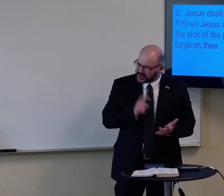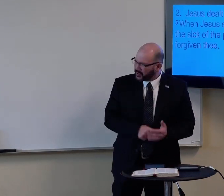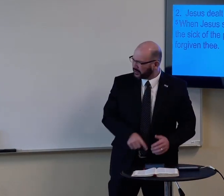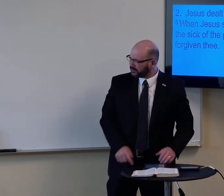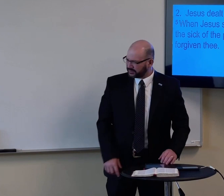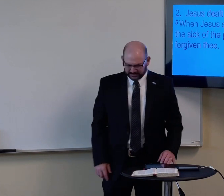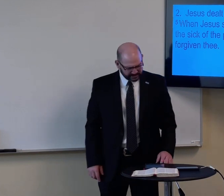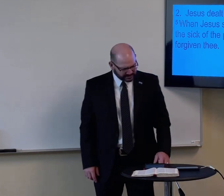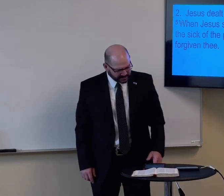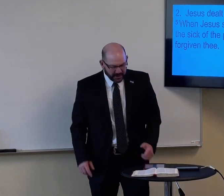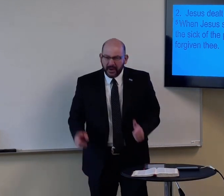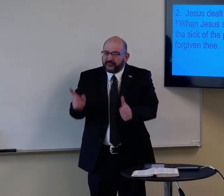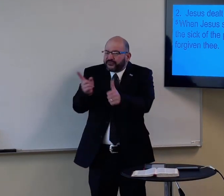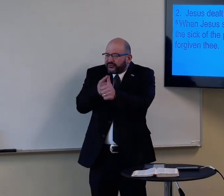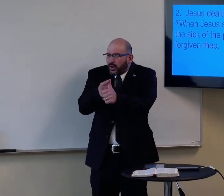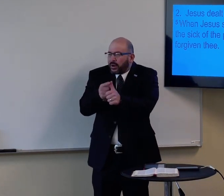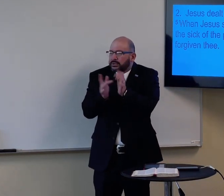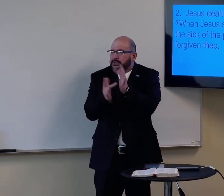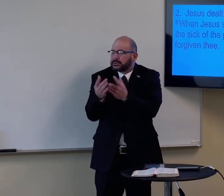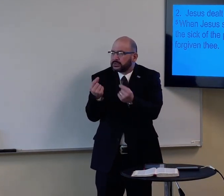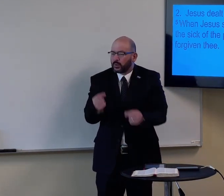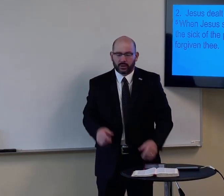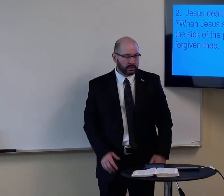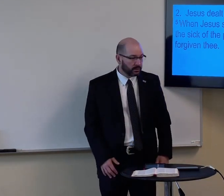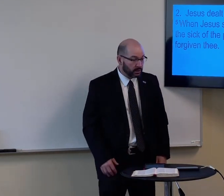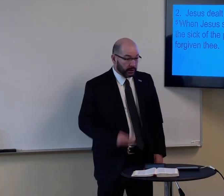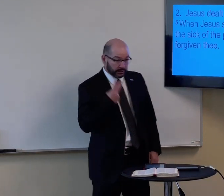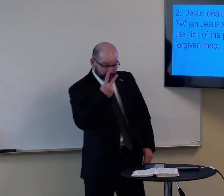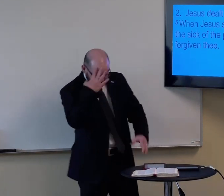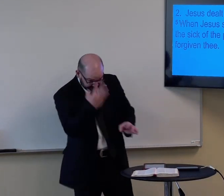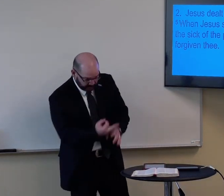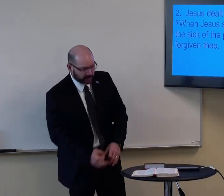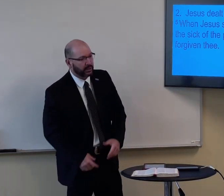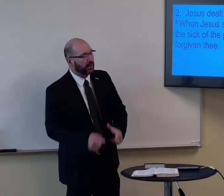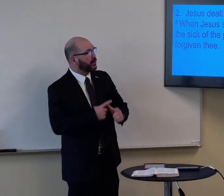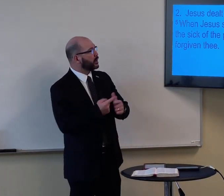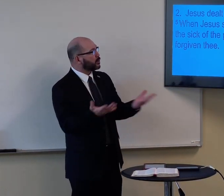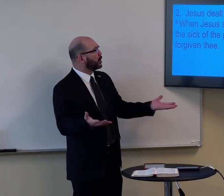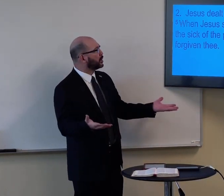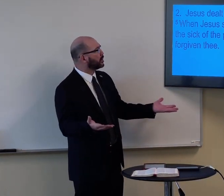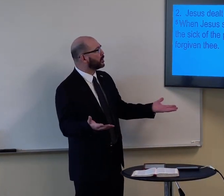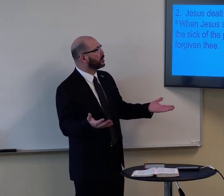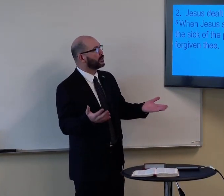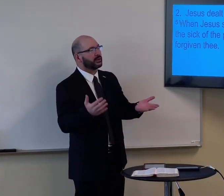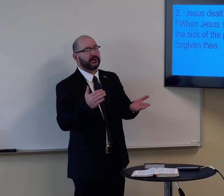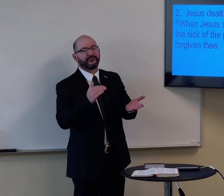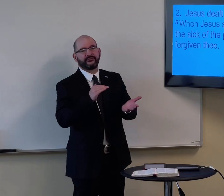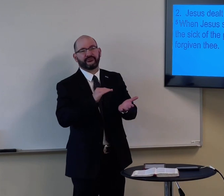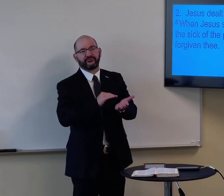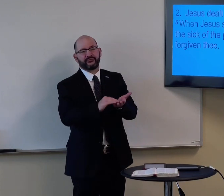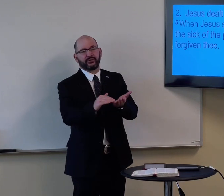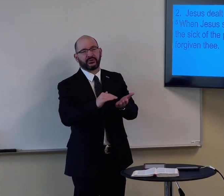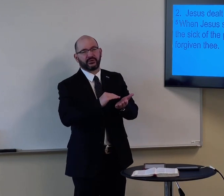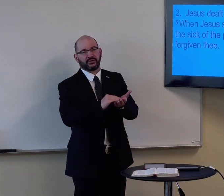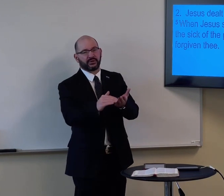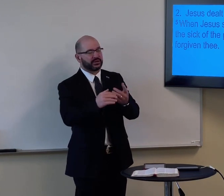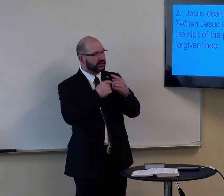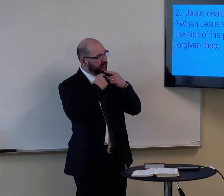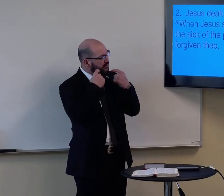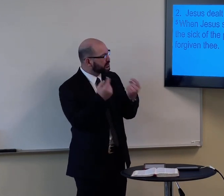So please notice the first thing. What did Jesus do? He saw their faith and he forgave their